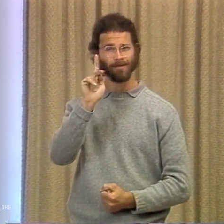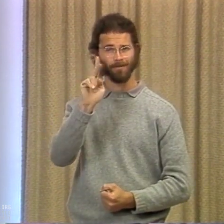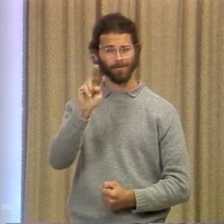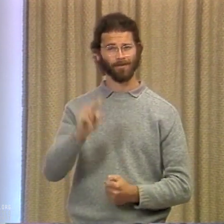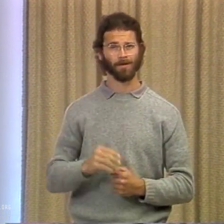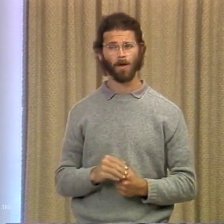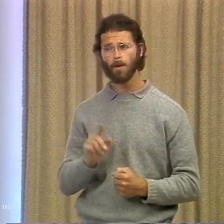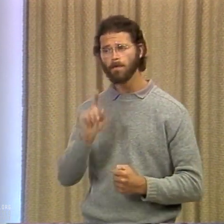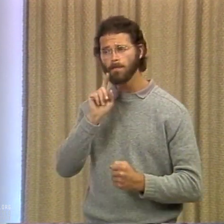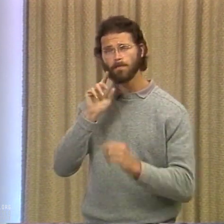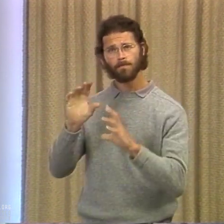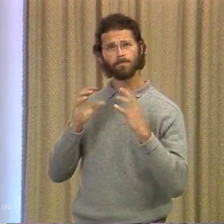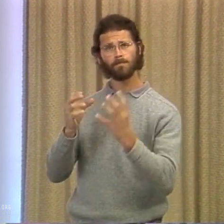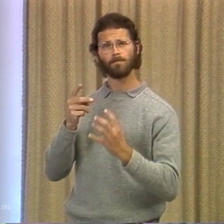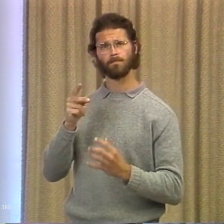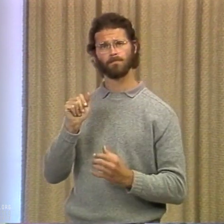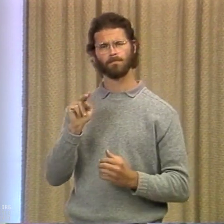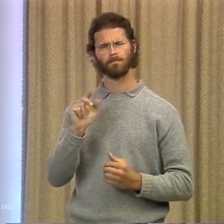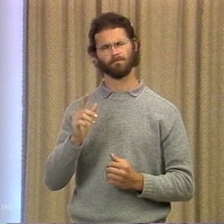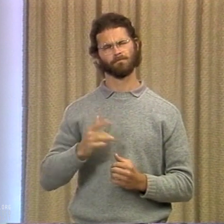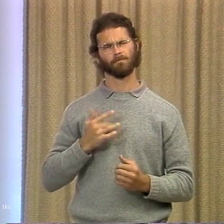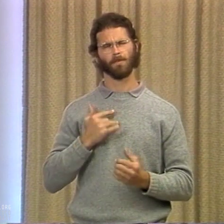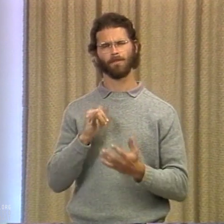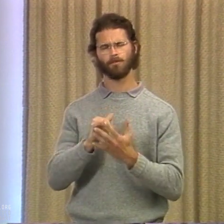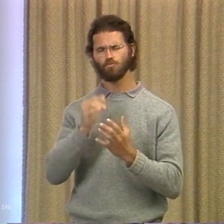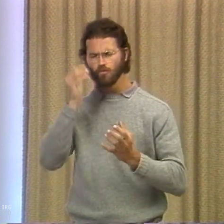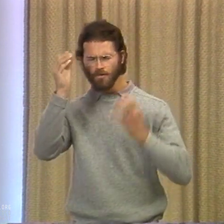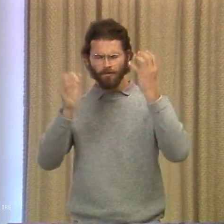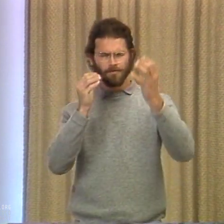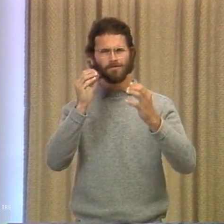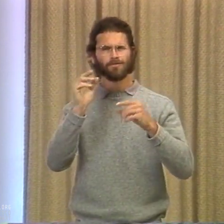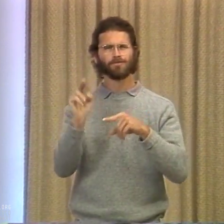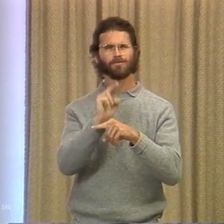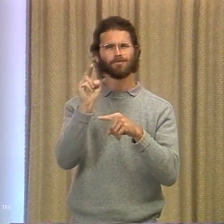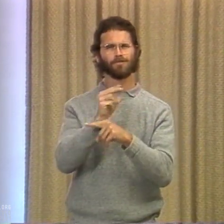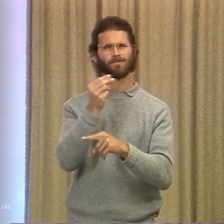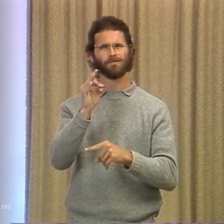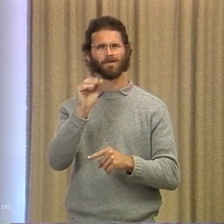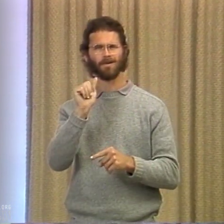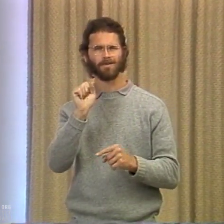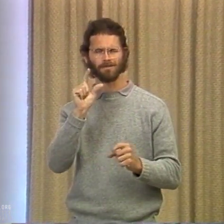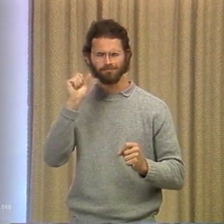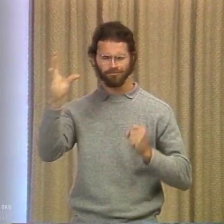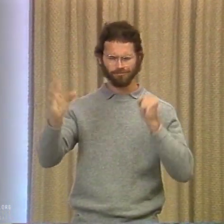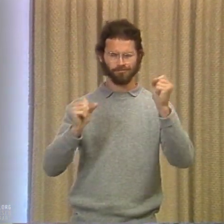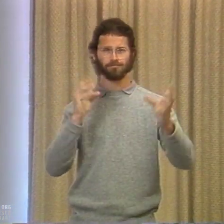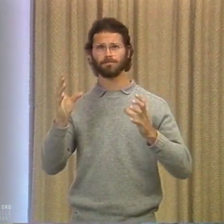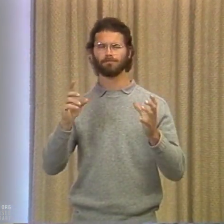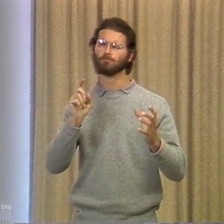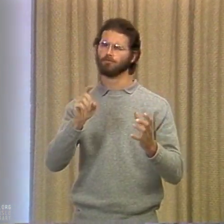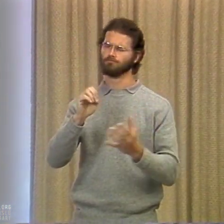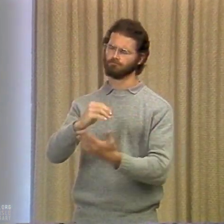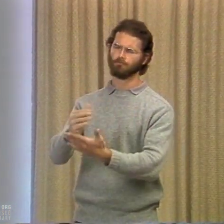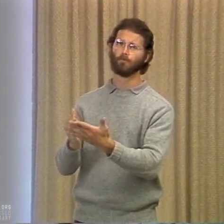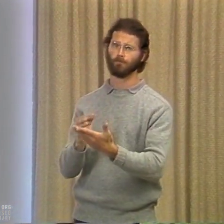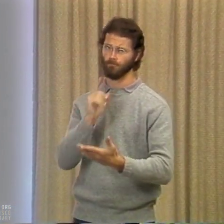Language of a Japanese haiku. Our discussion group felt that the artistic use of ASL is one